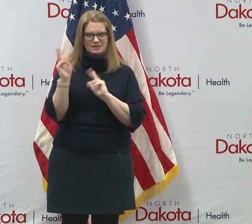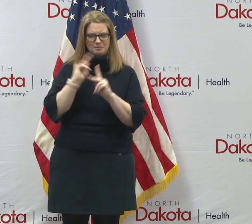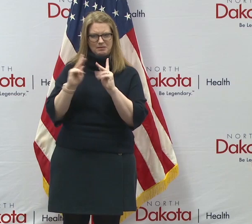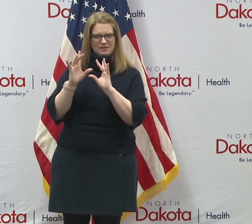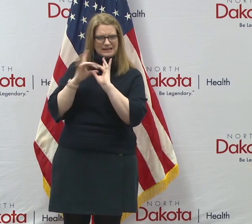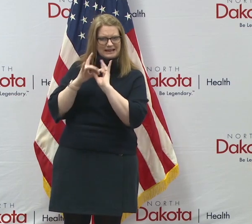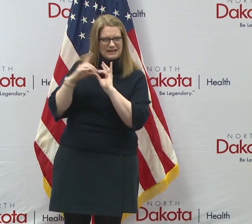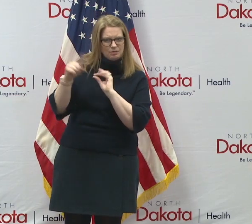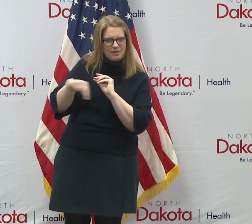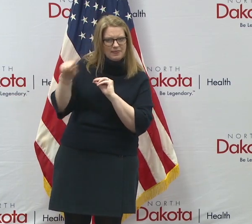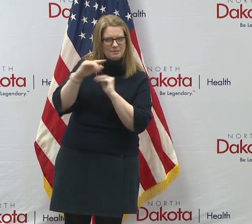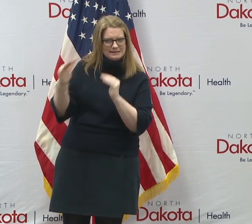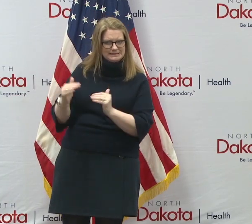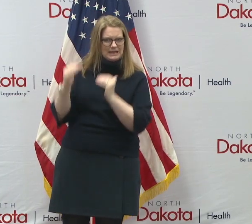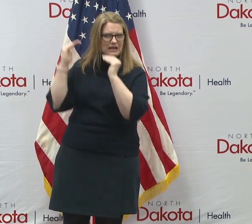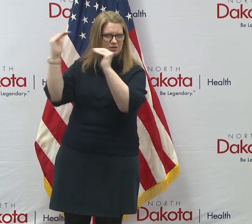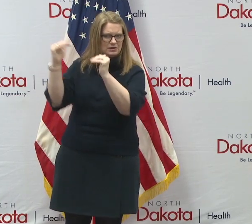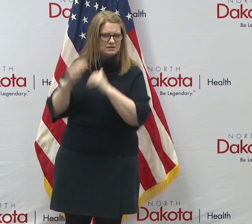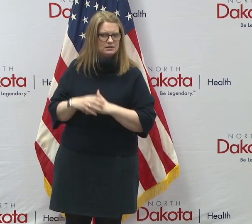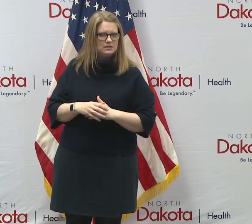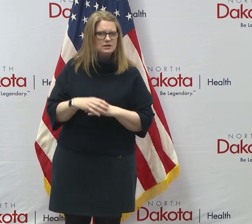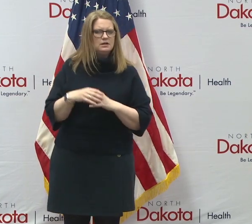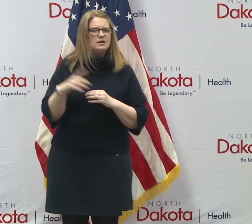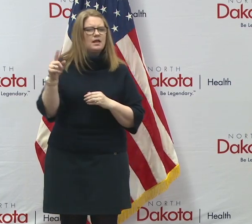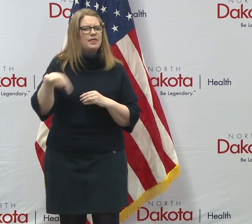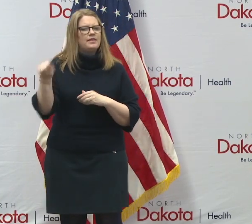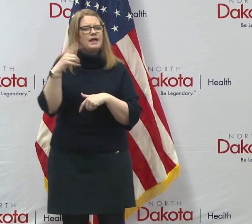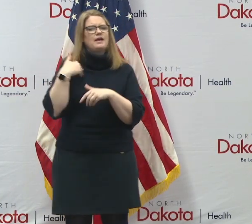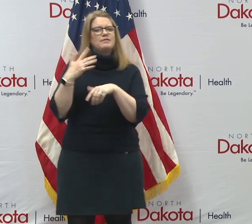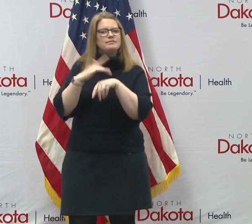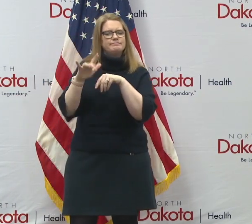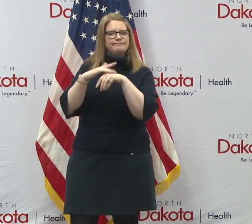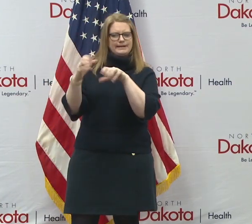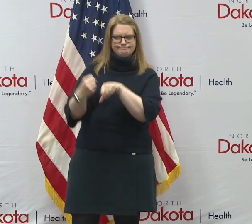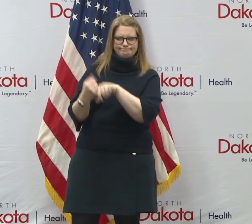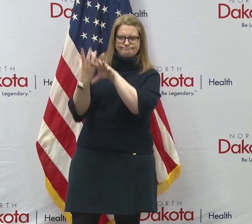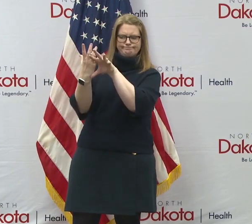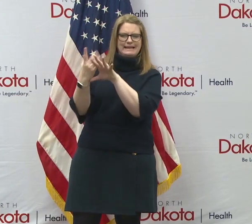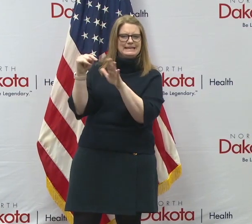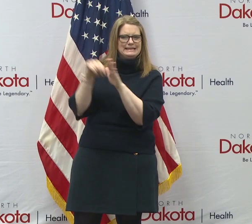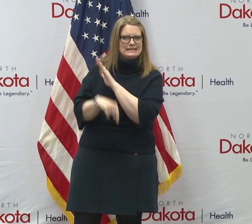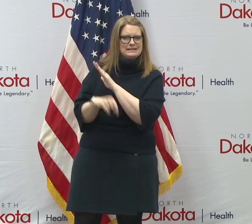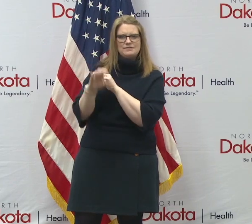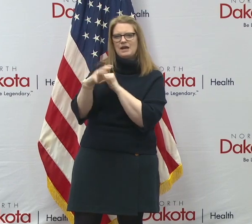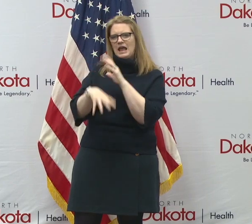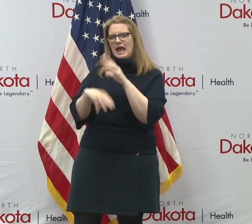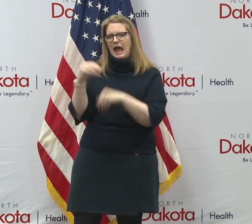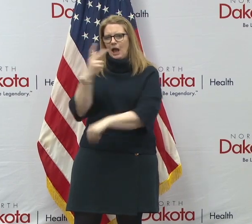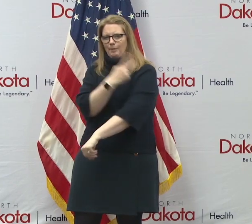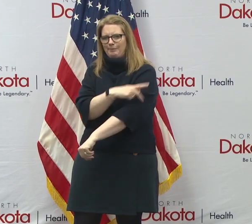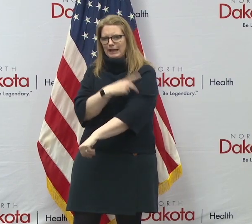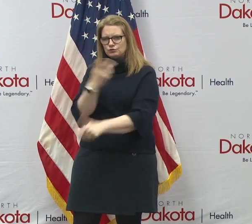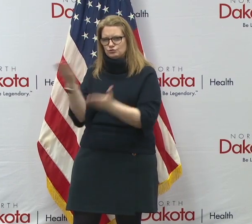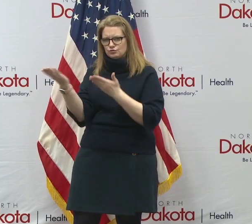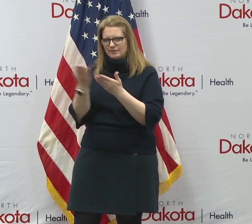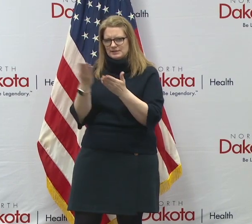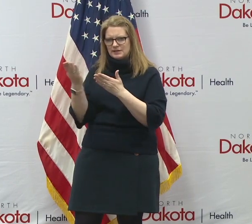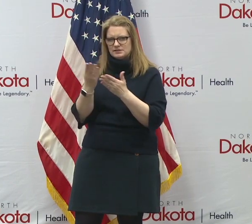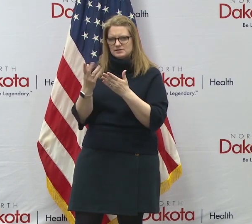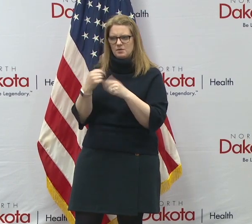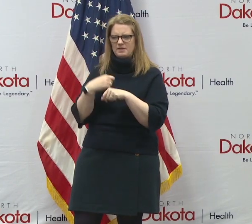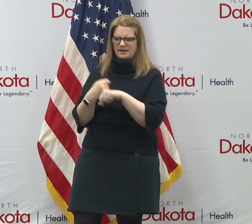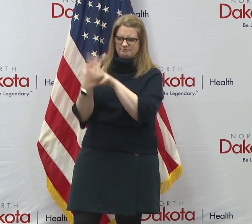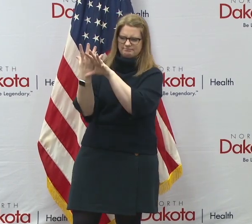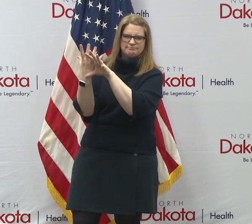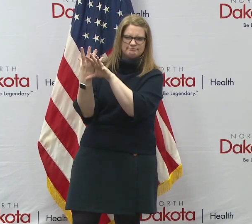increased because they have a lot of virtual services, virtual intensive outpatient services. Um, but they, you know, I, I would